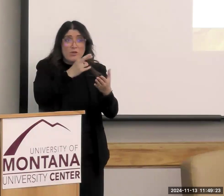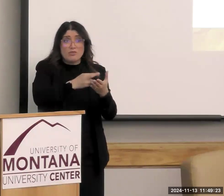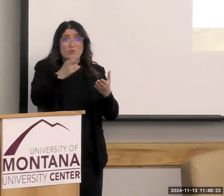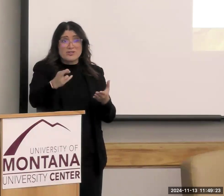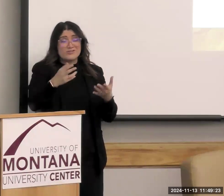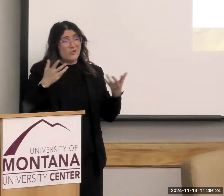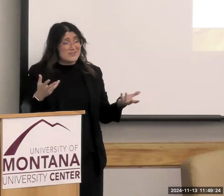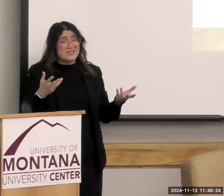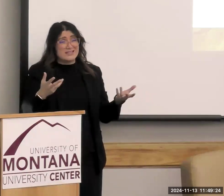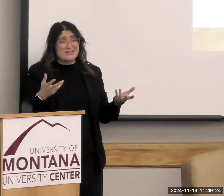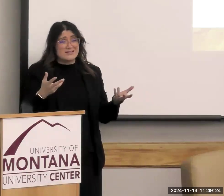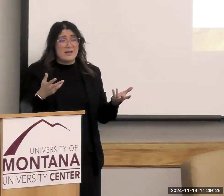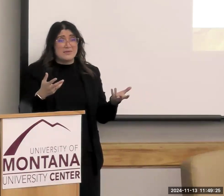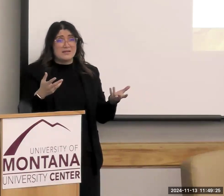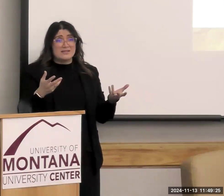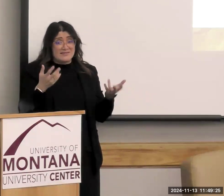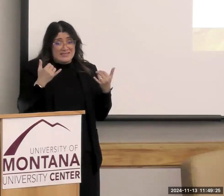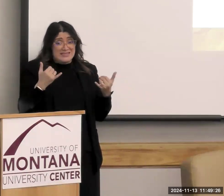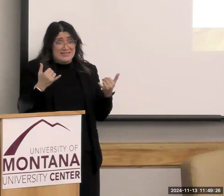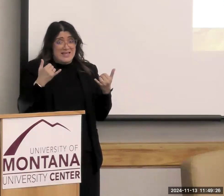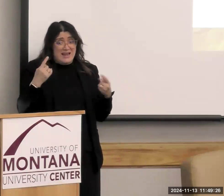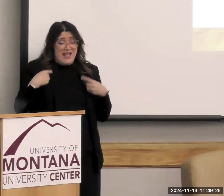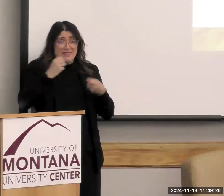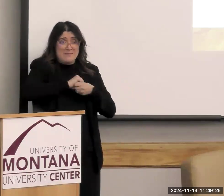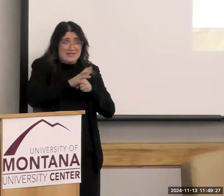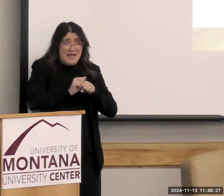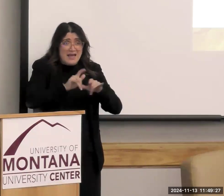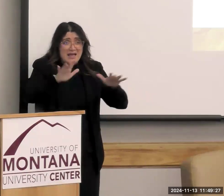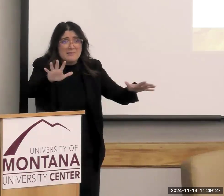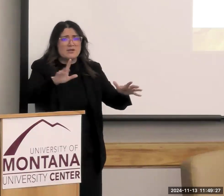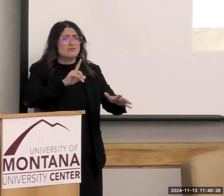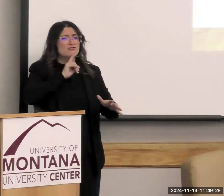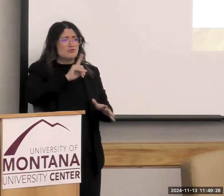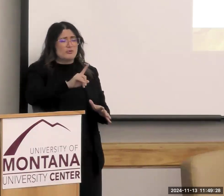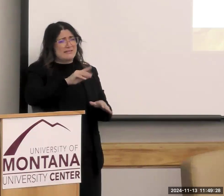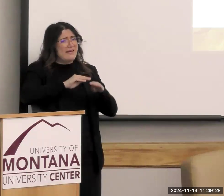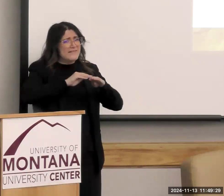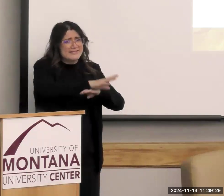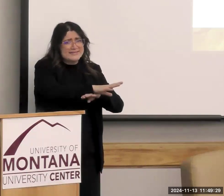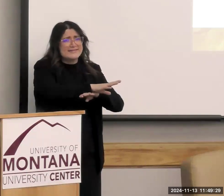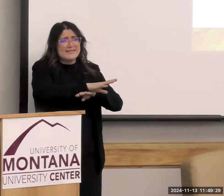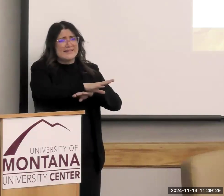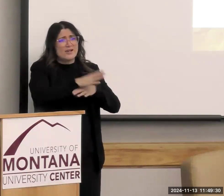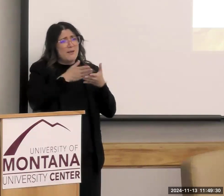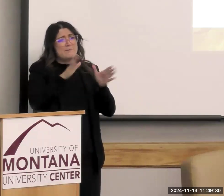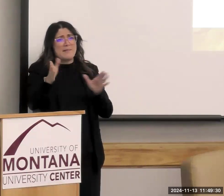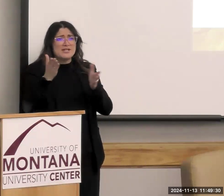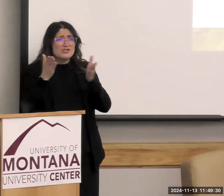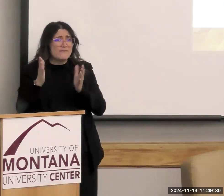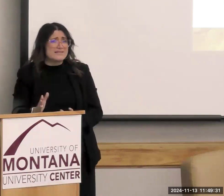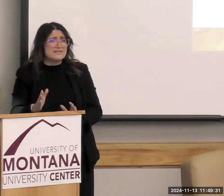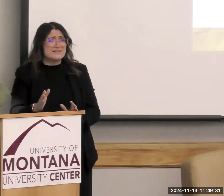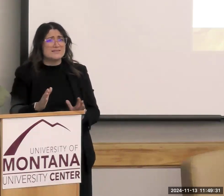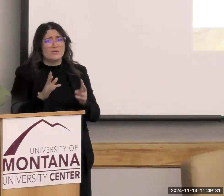pandemic has really taken its toll on our public servants, um, whether they're in public health or working in that capacity.